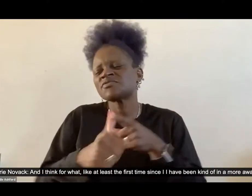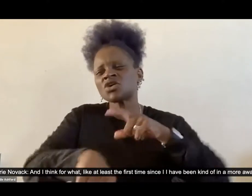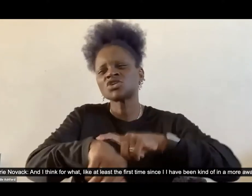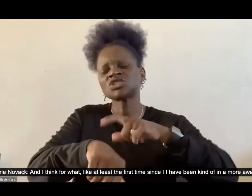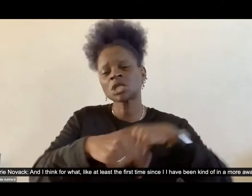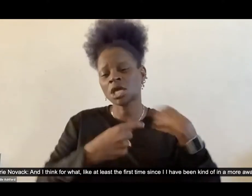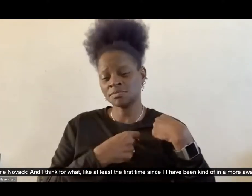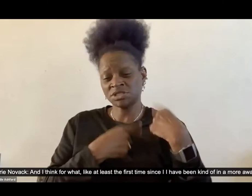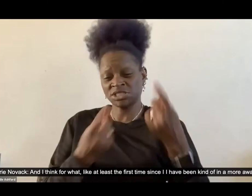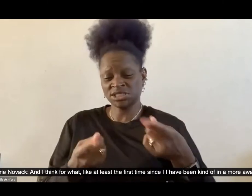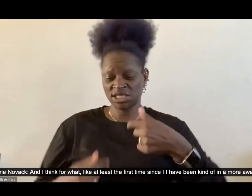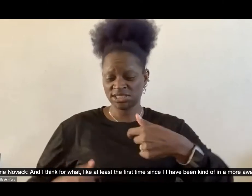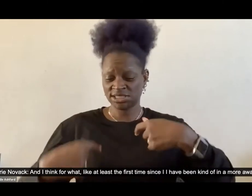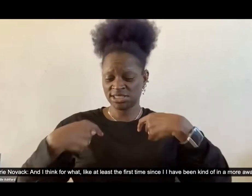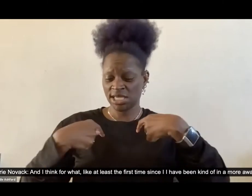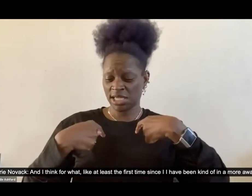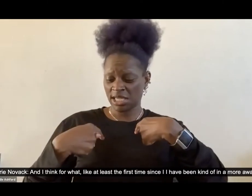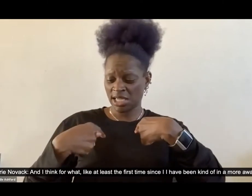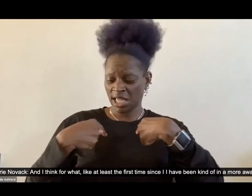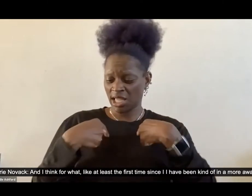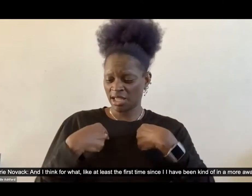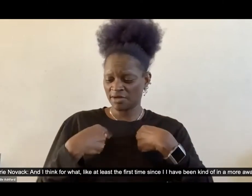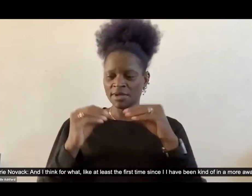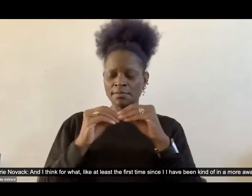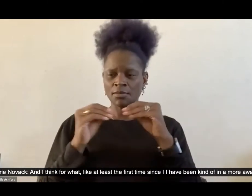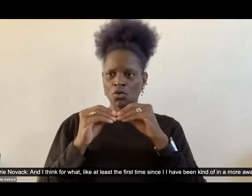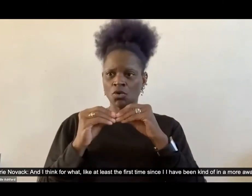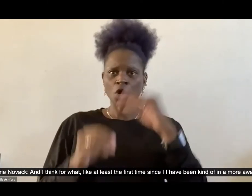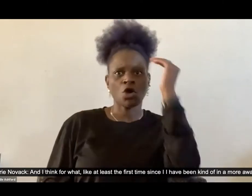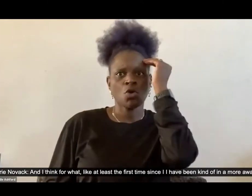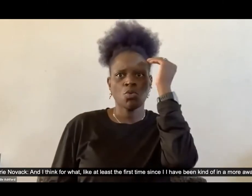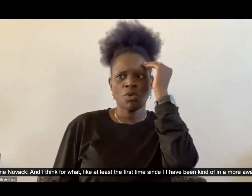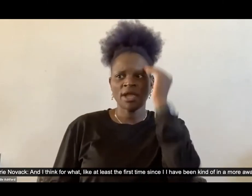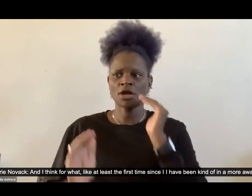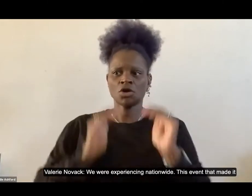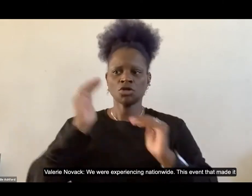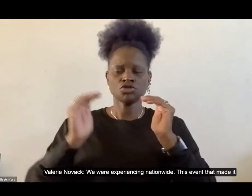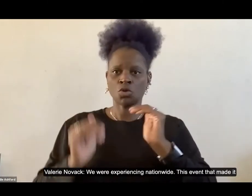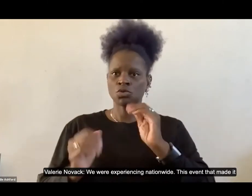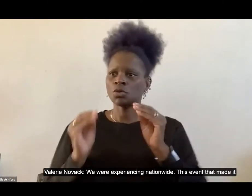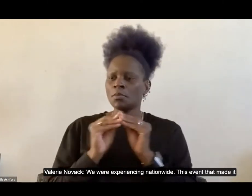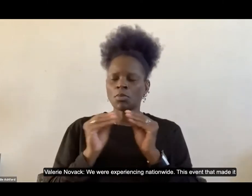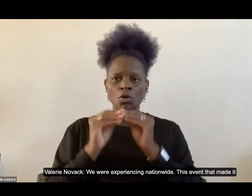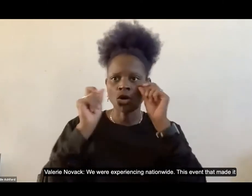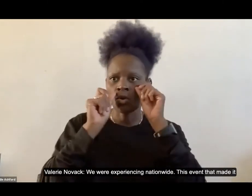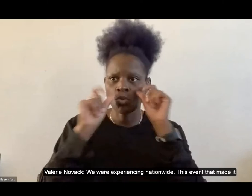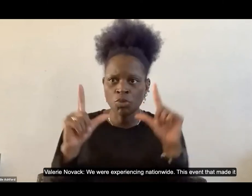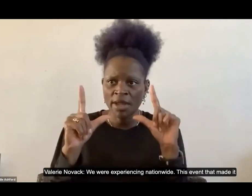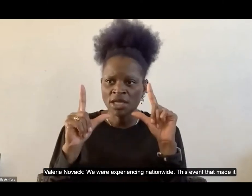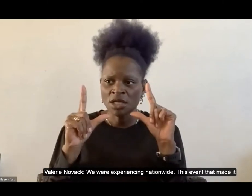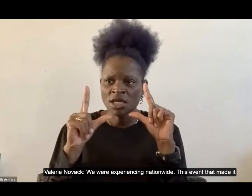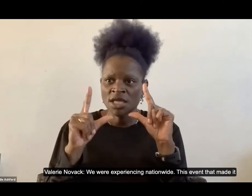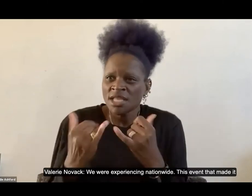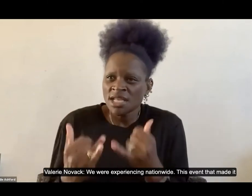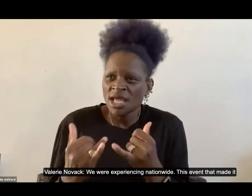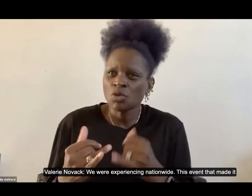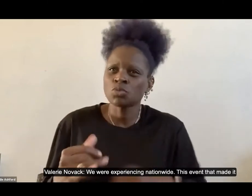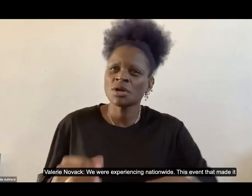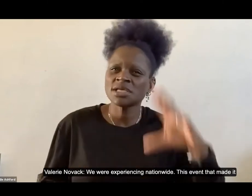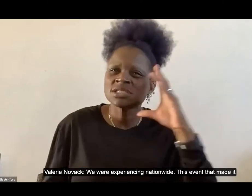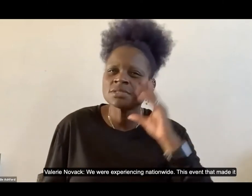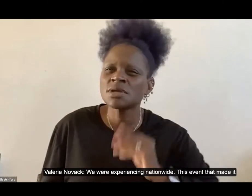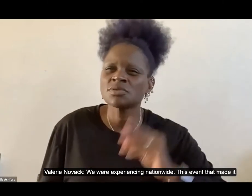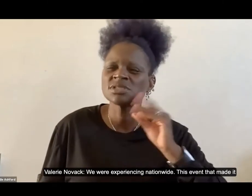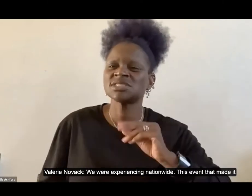been kind of in a more aware adult space, um, we were experiencing nationwide this